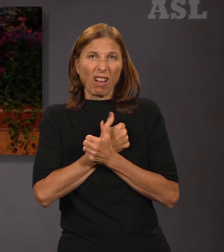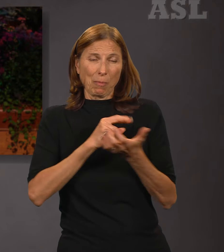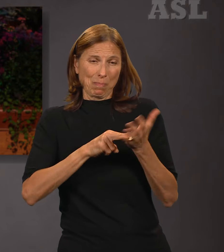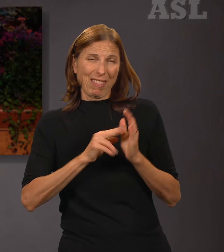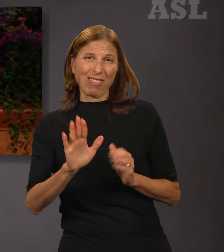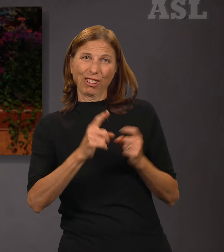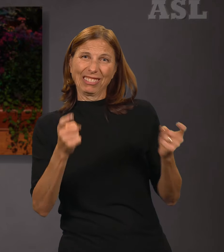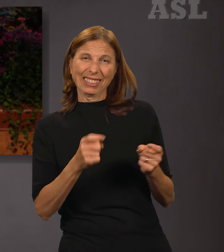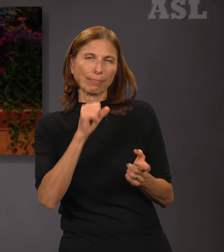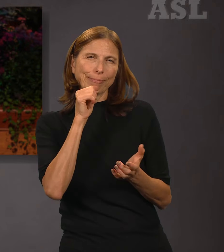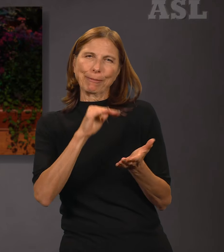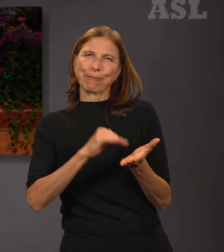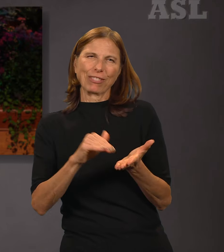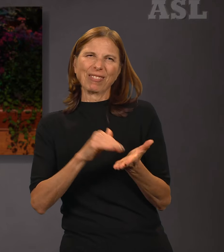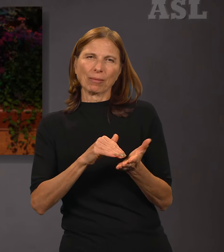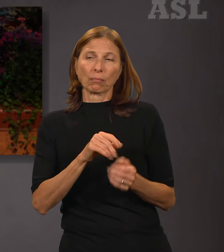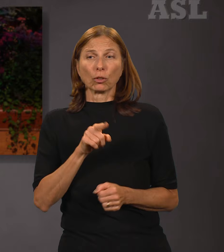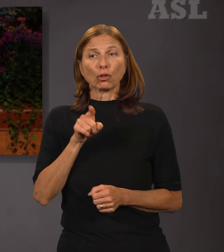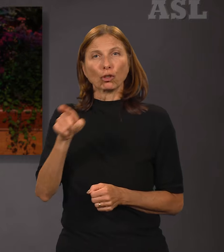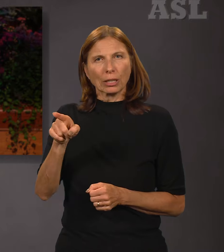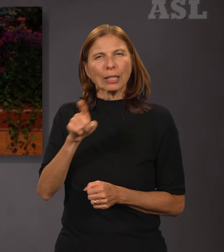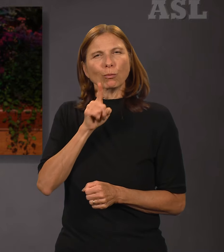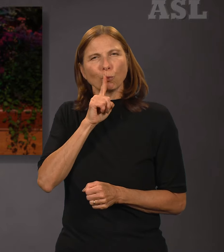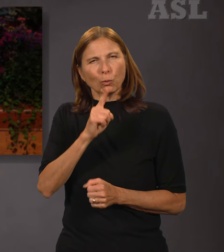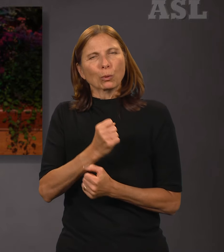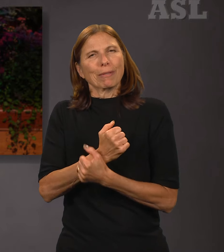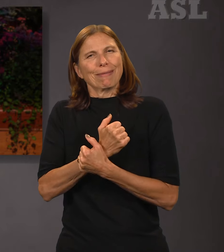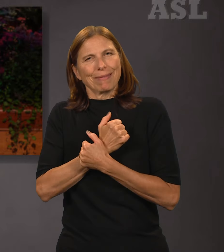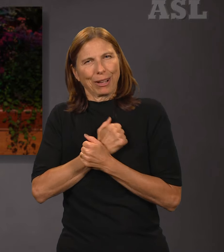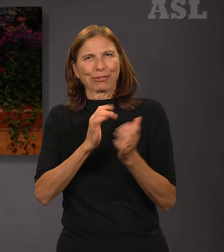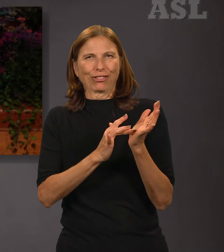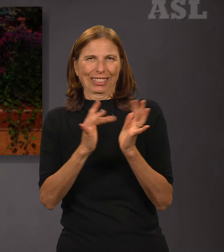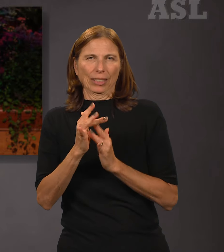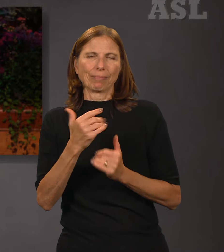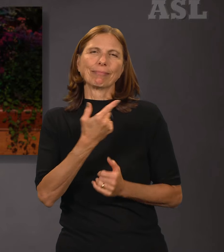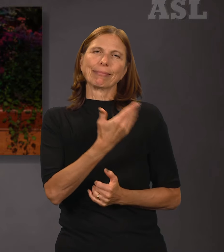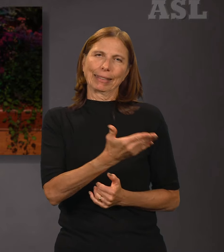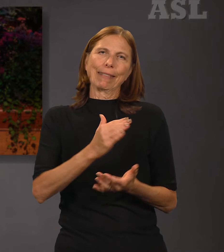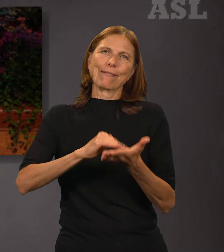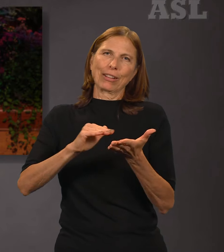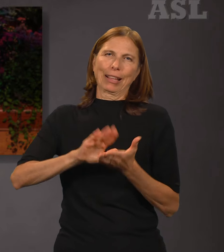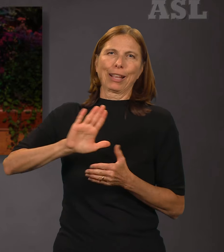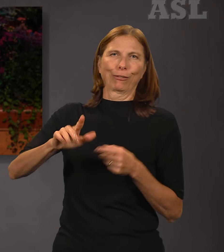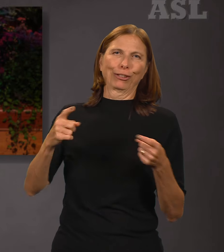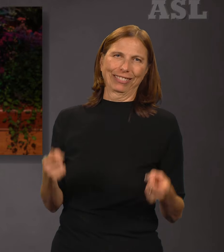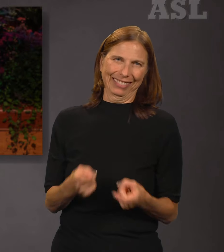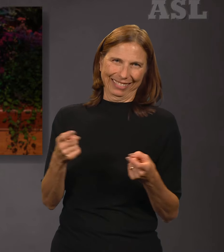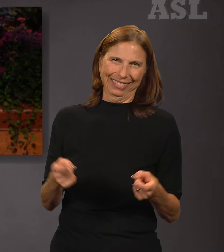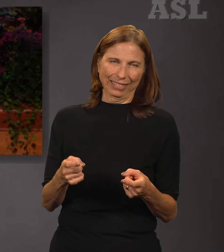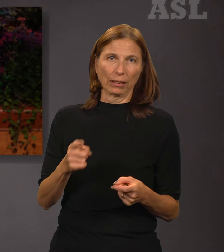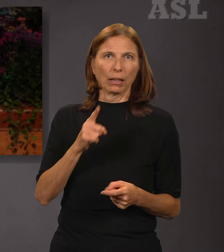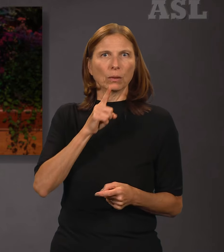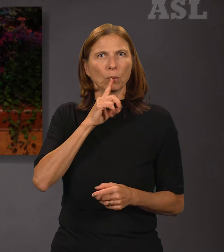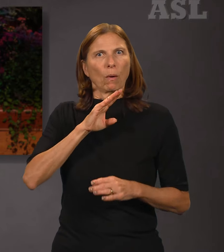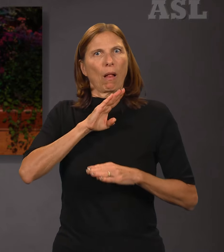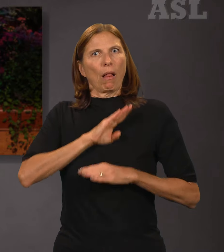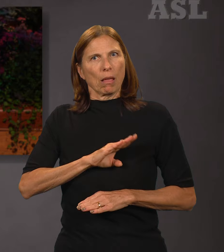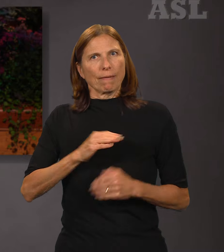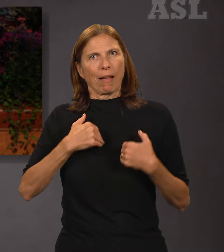her much. There is such relief and hope in knowing that we can try again, that as